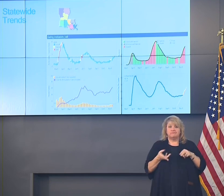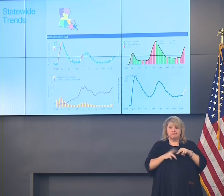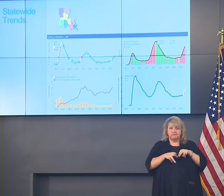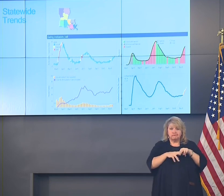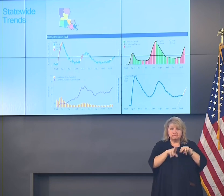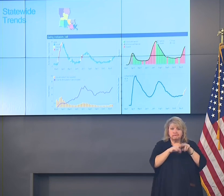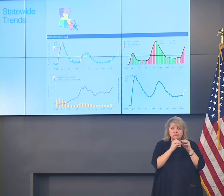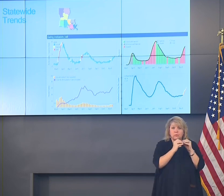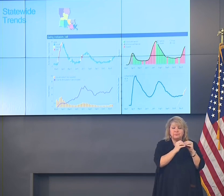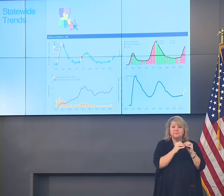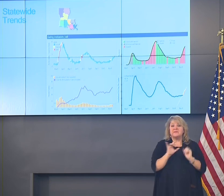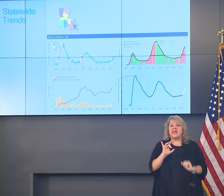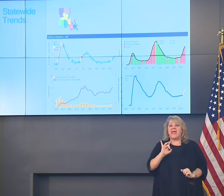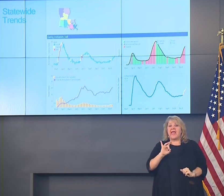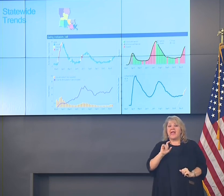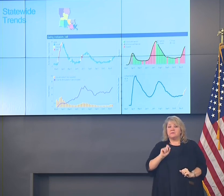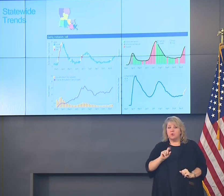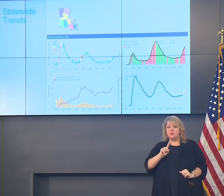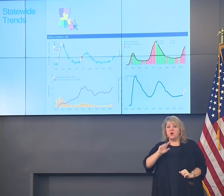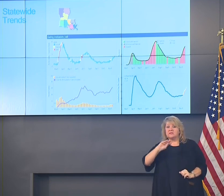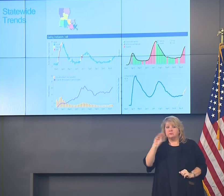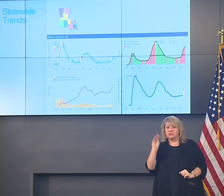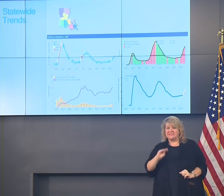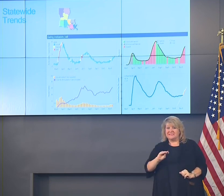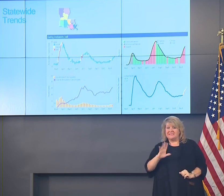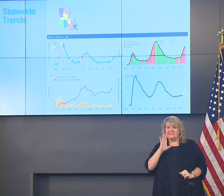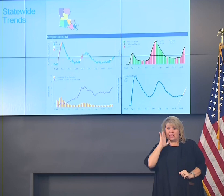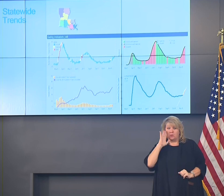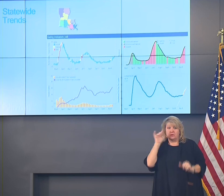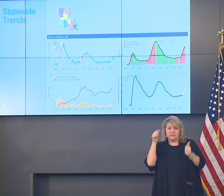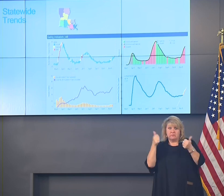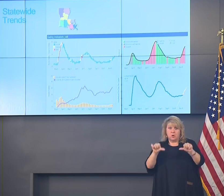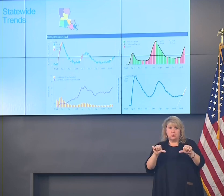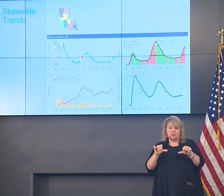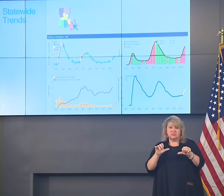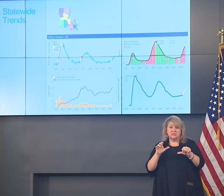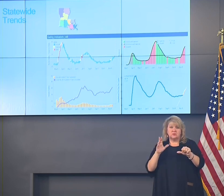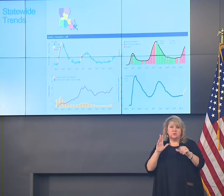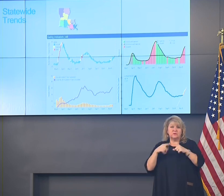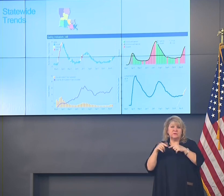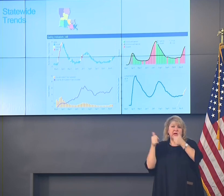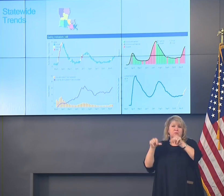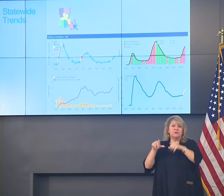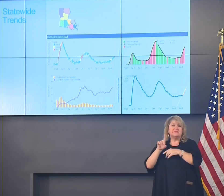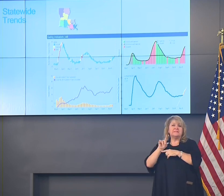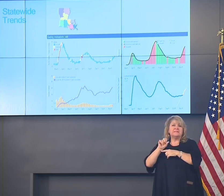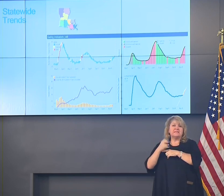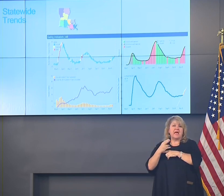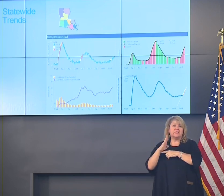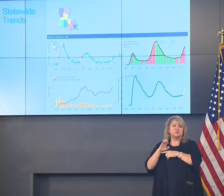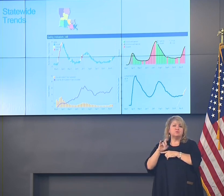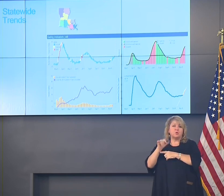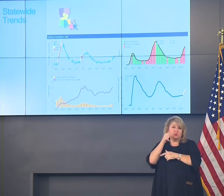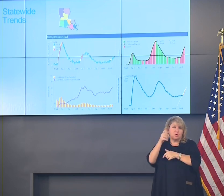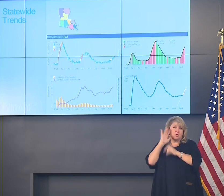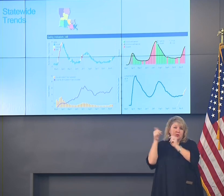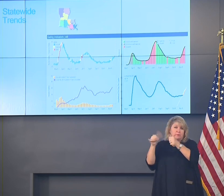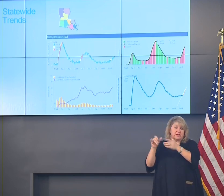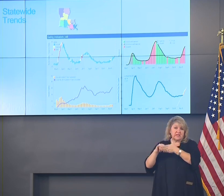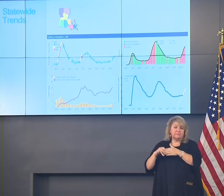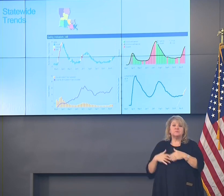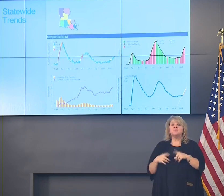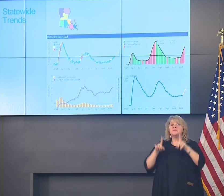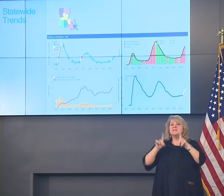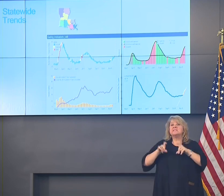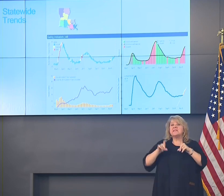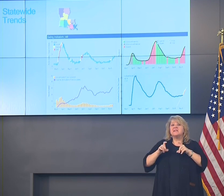it's up to 8.1 percent now that's what's going to be posted on the update to the dashboard tomorrow. And you'll see testing